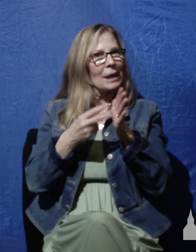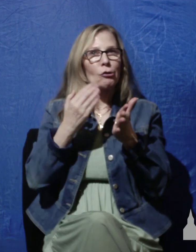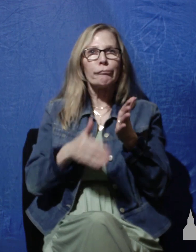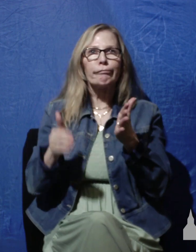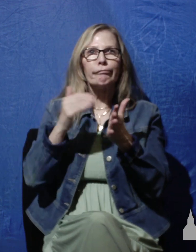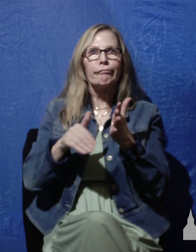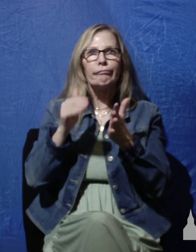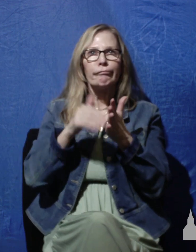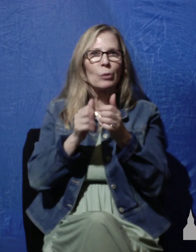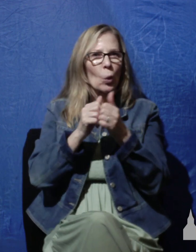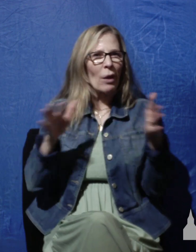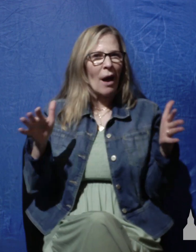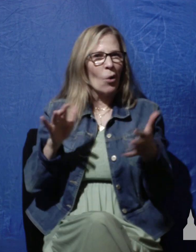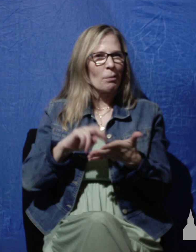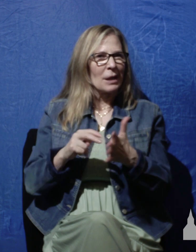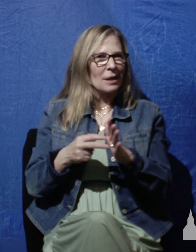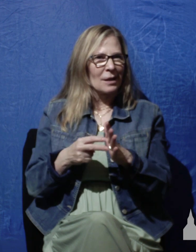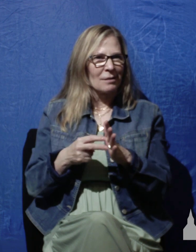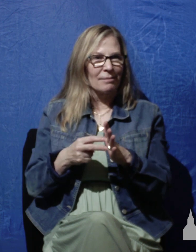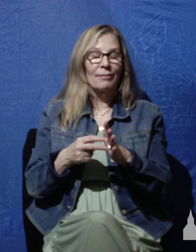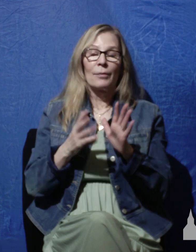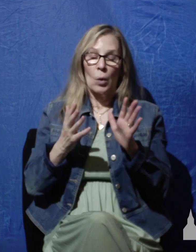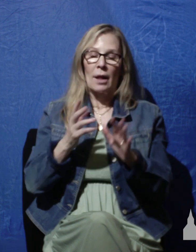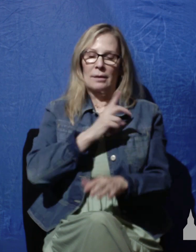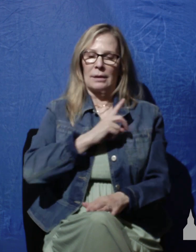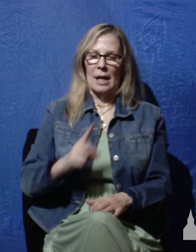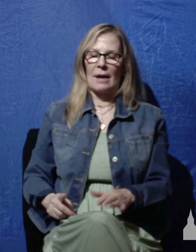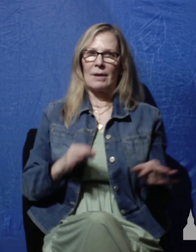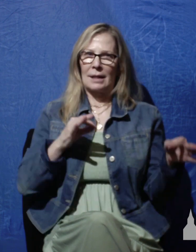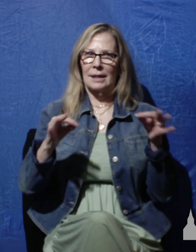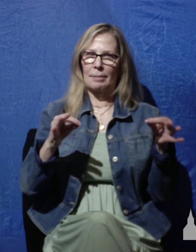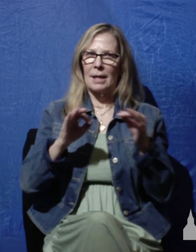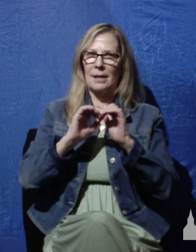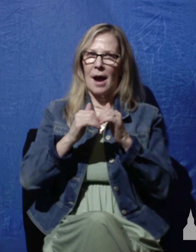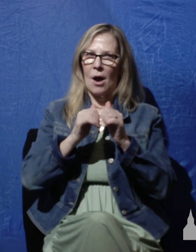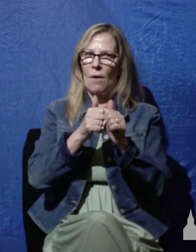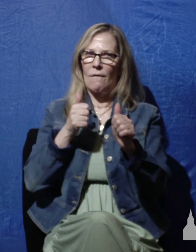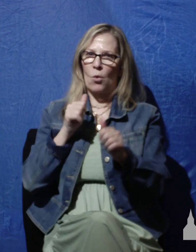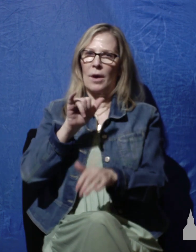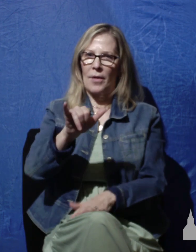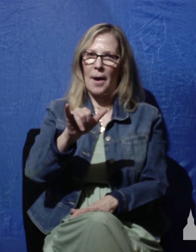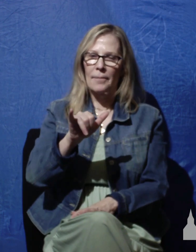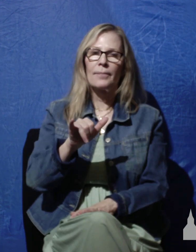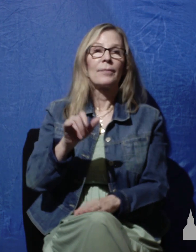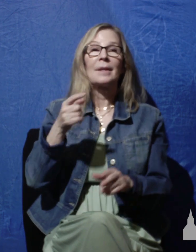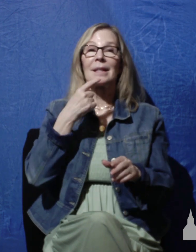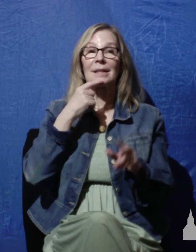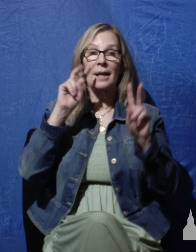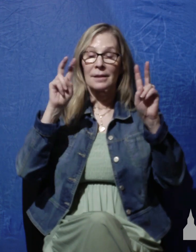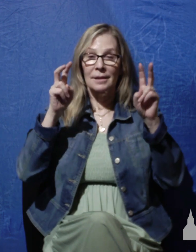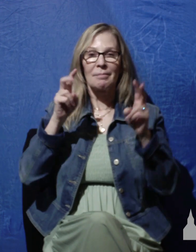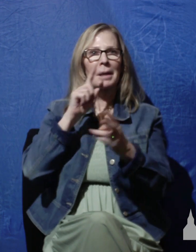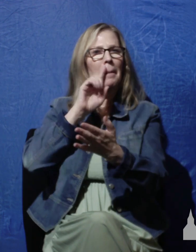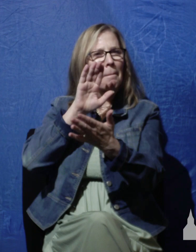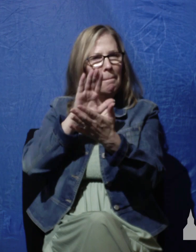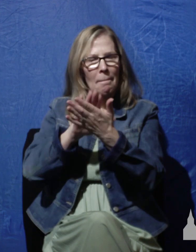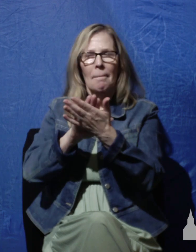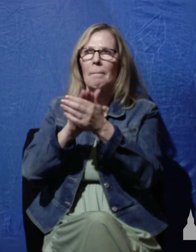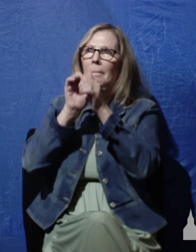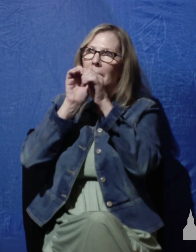Well, as David continues, he tells us how in verse 2. He says, bless the Lord, O my soul, and forget none of his